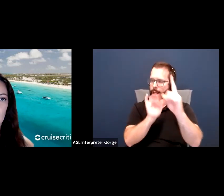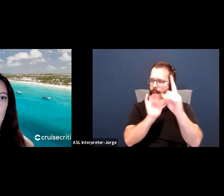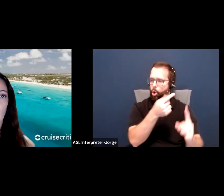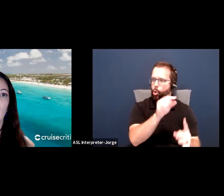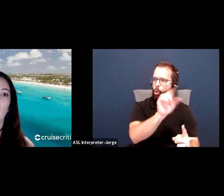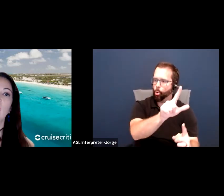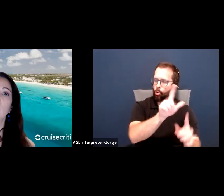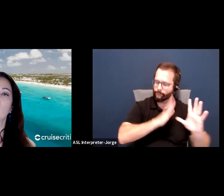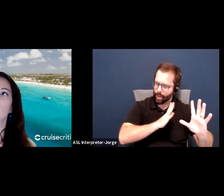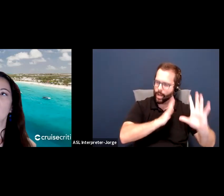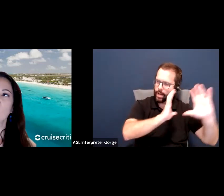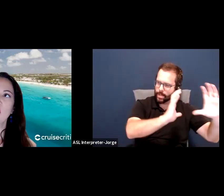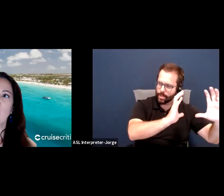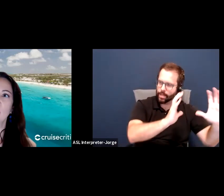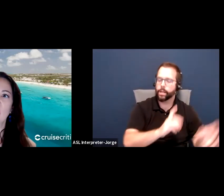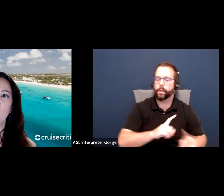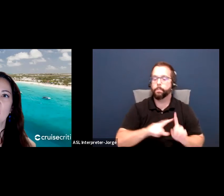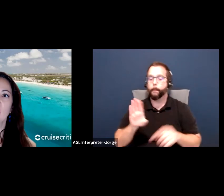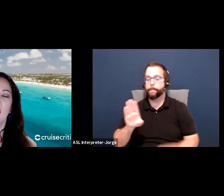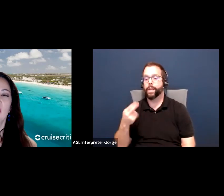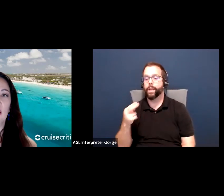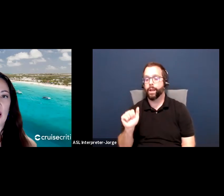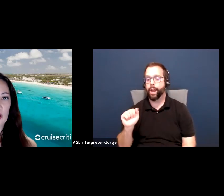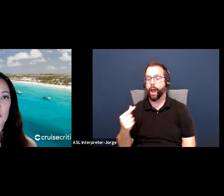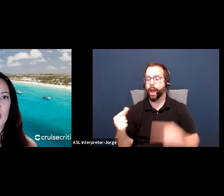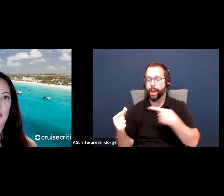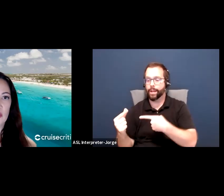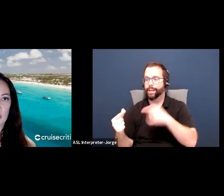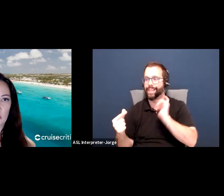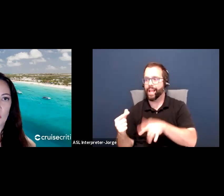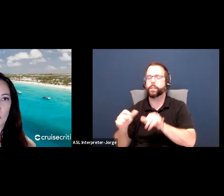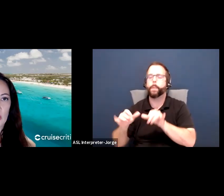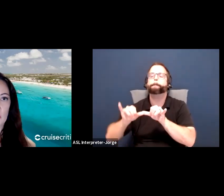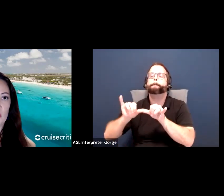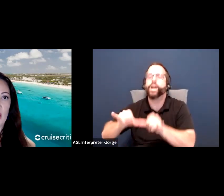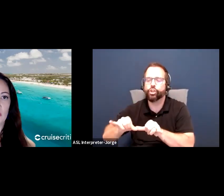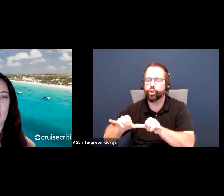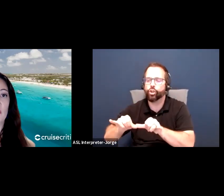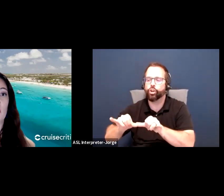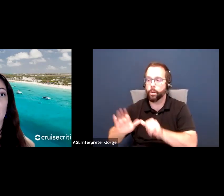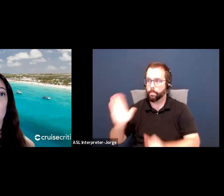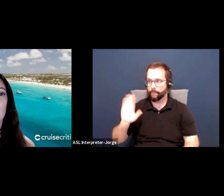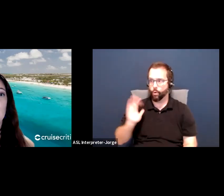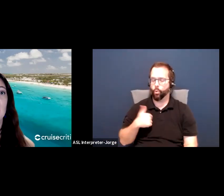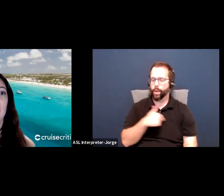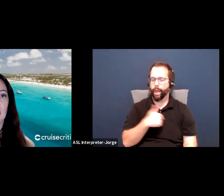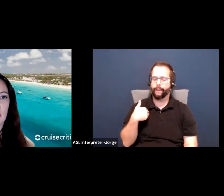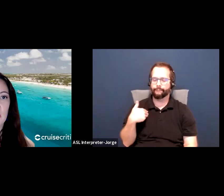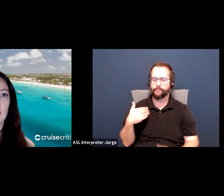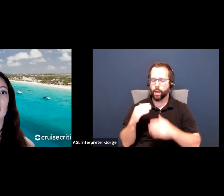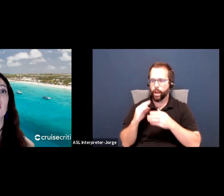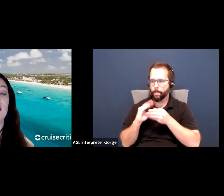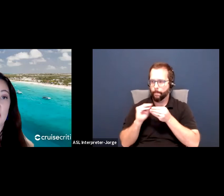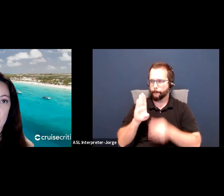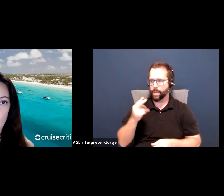measure. It is going to, when you have a BHAG statement, like at the Independence Center, we had a BHAG statement that we would be a